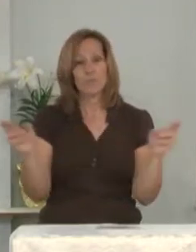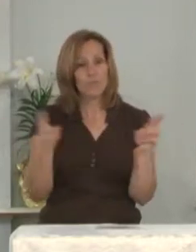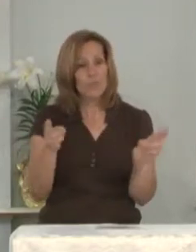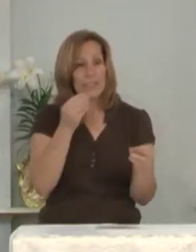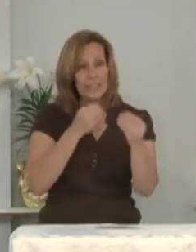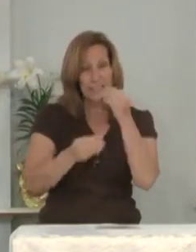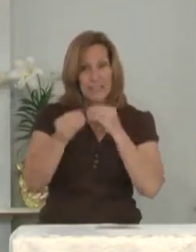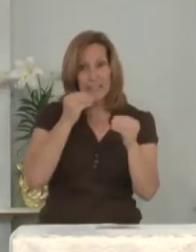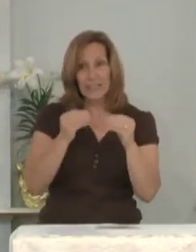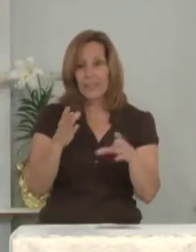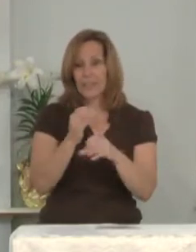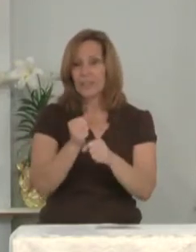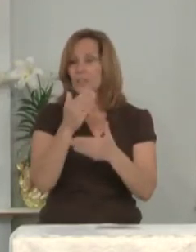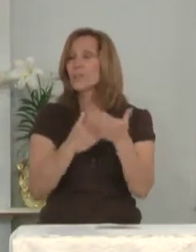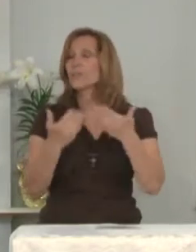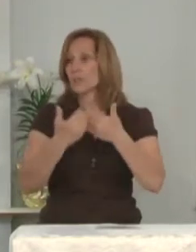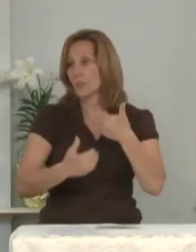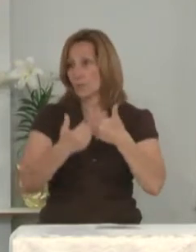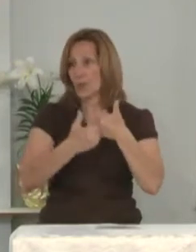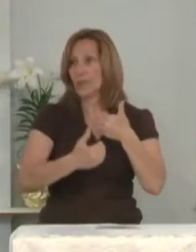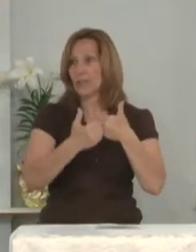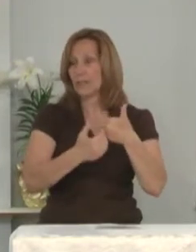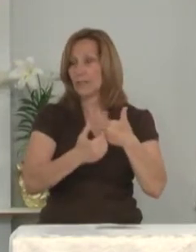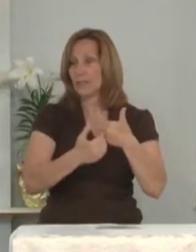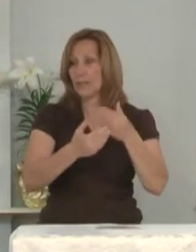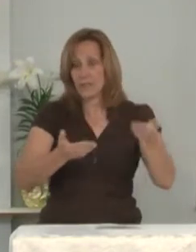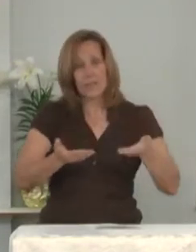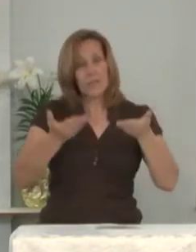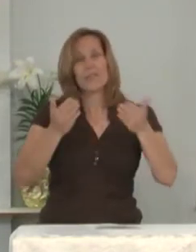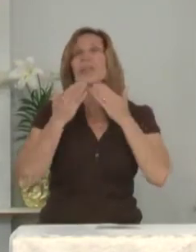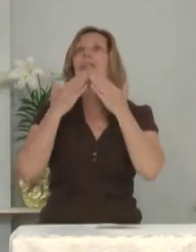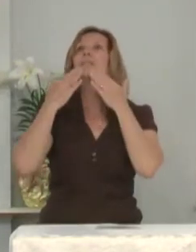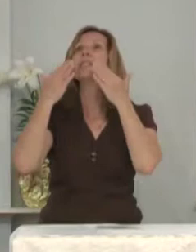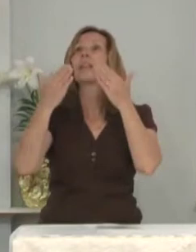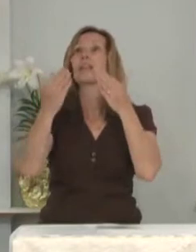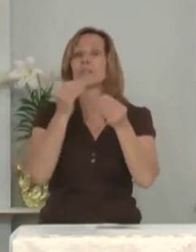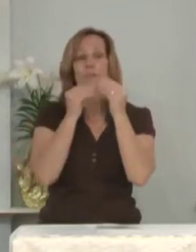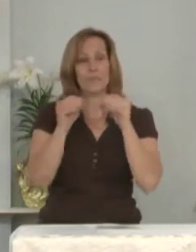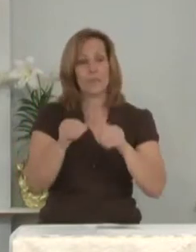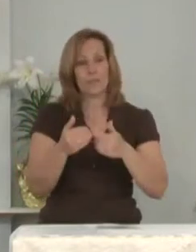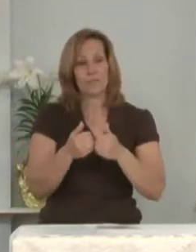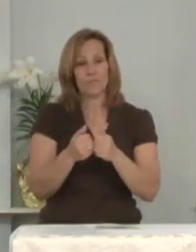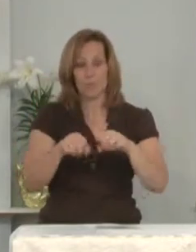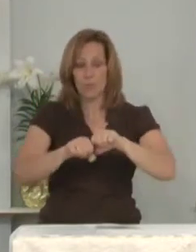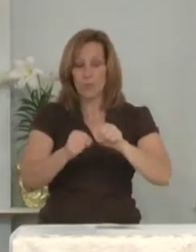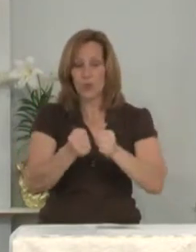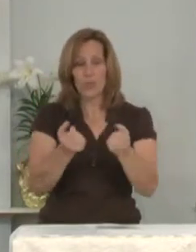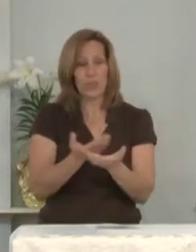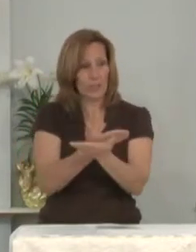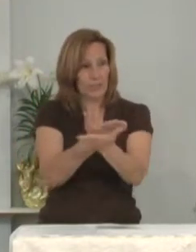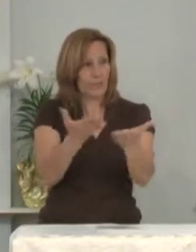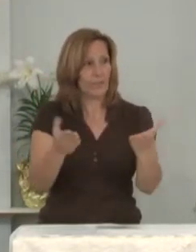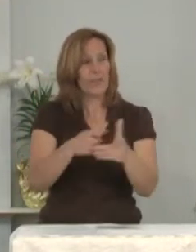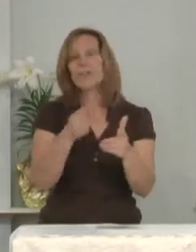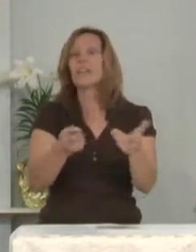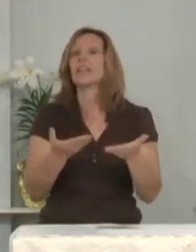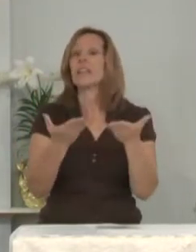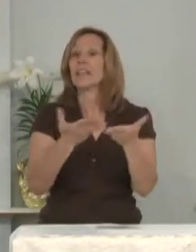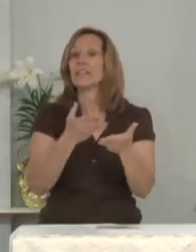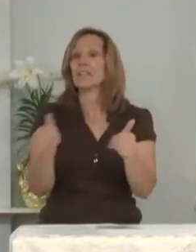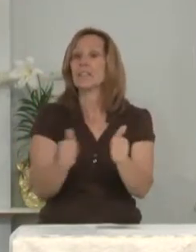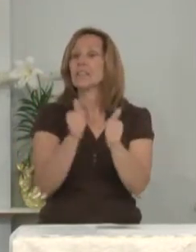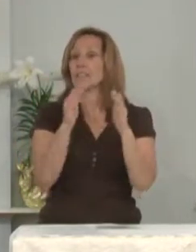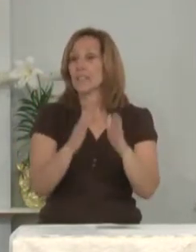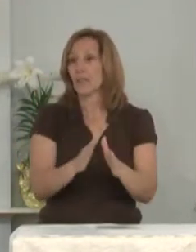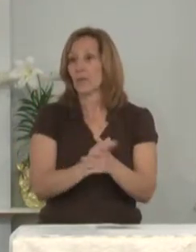eat and took some bread. He gave thanks for the food and divided it. Then he gave it to